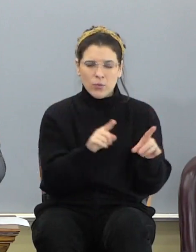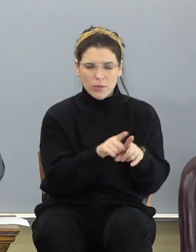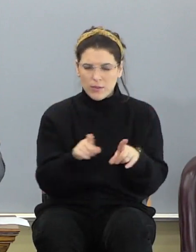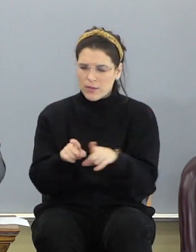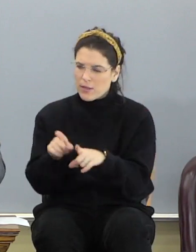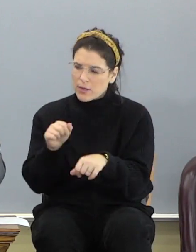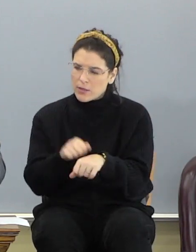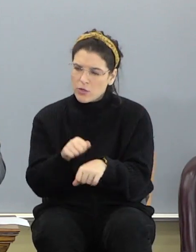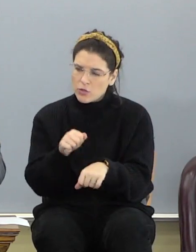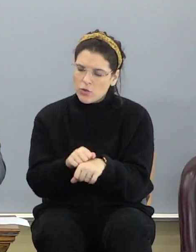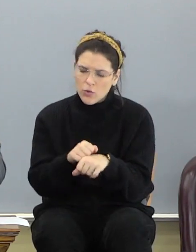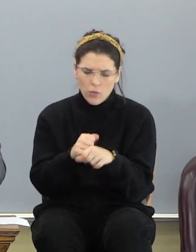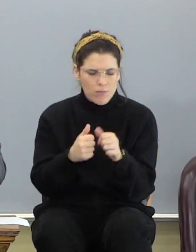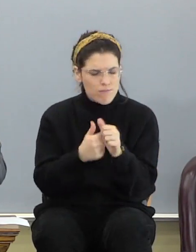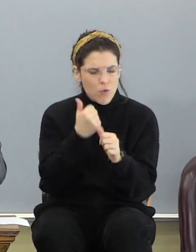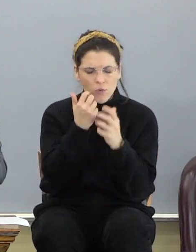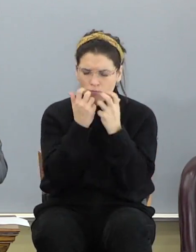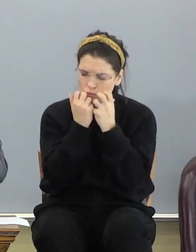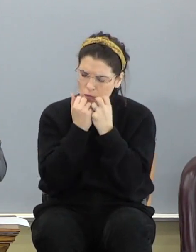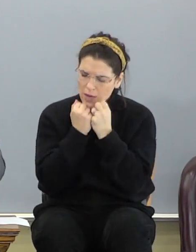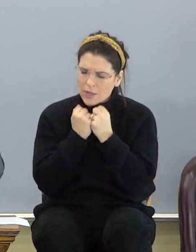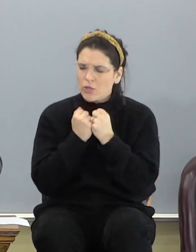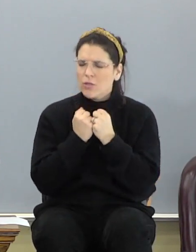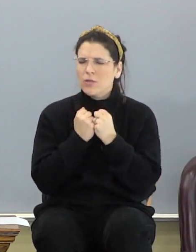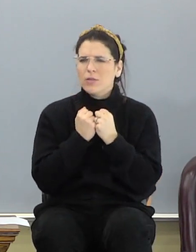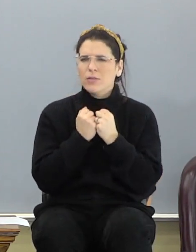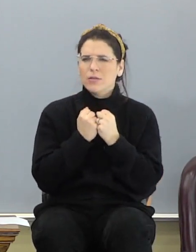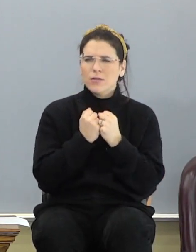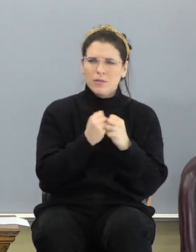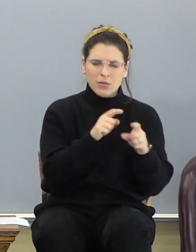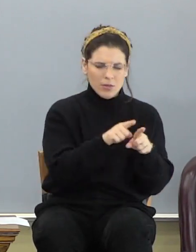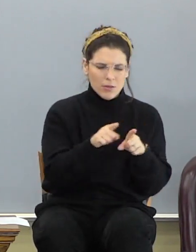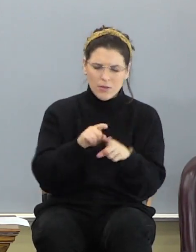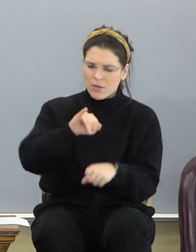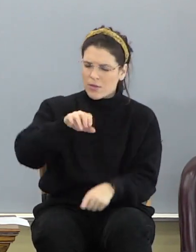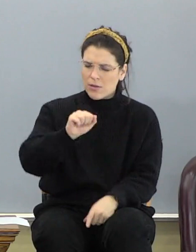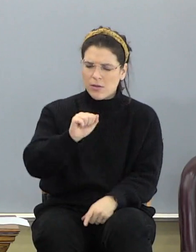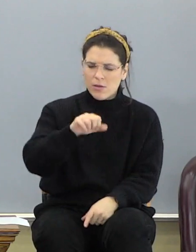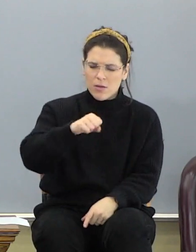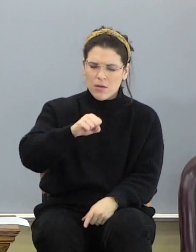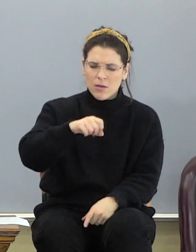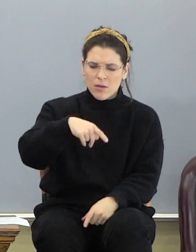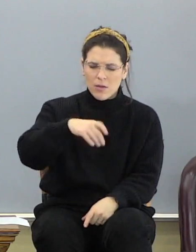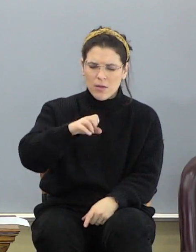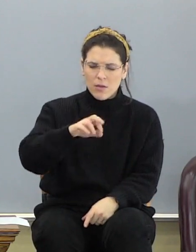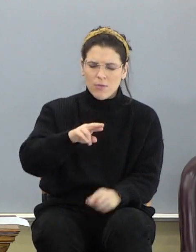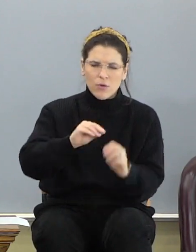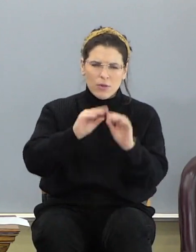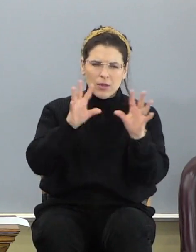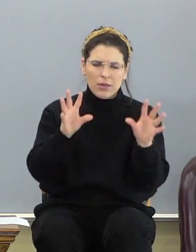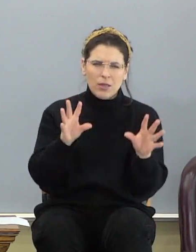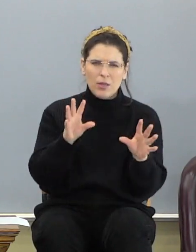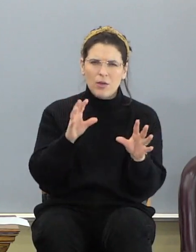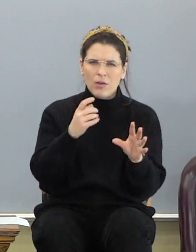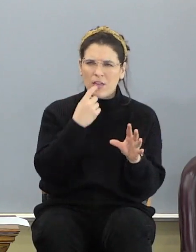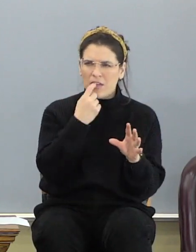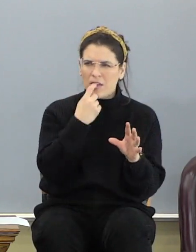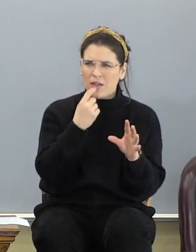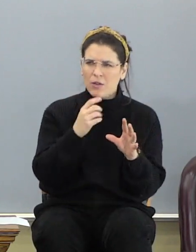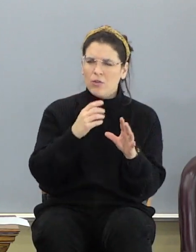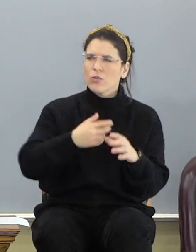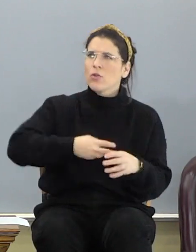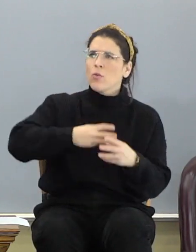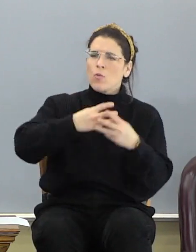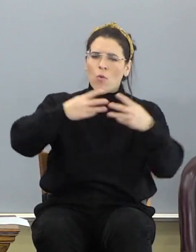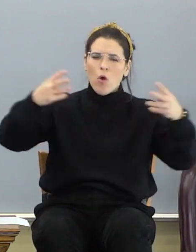a stone, most precious, even like a jasper stone, clear as crystal. And there's a wall, great and high.